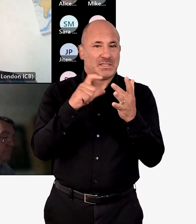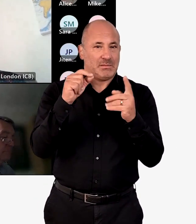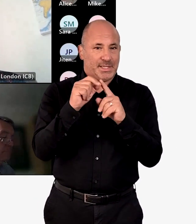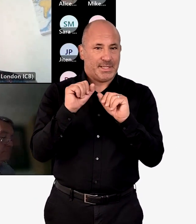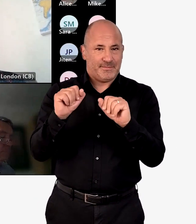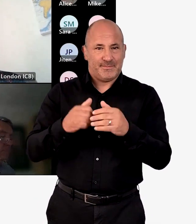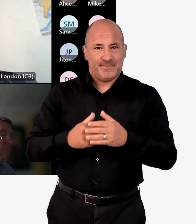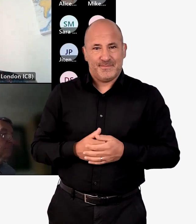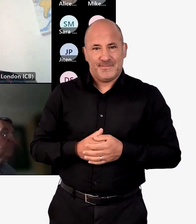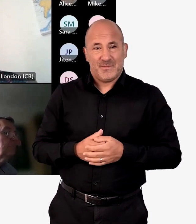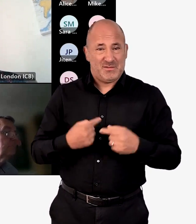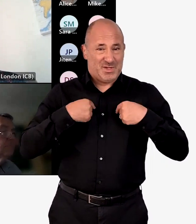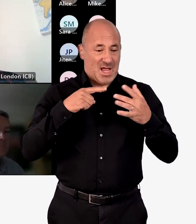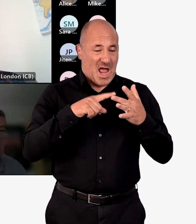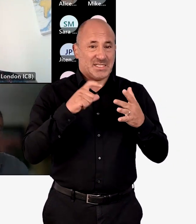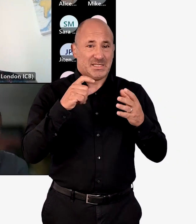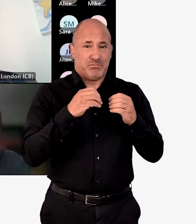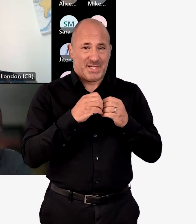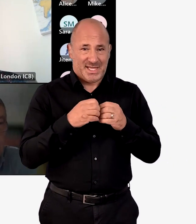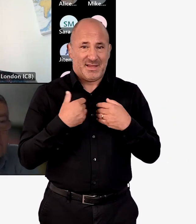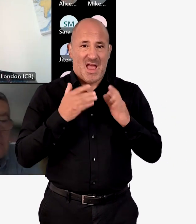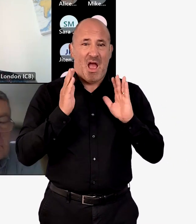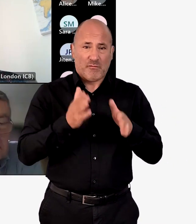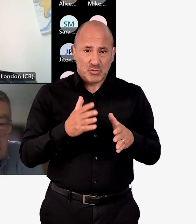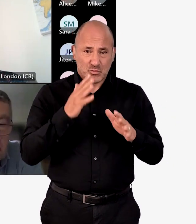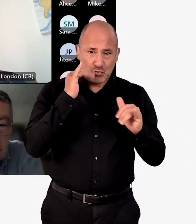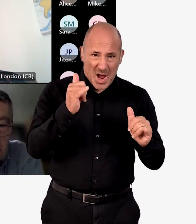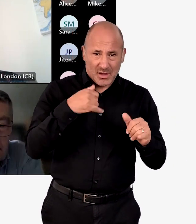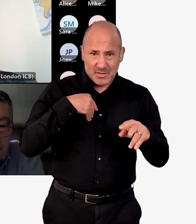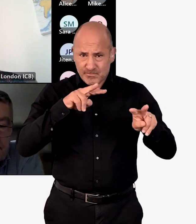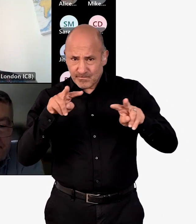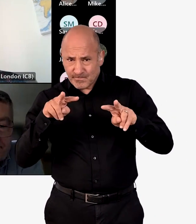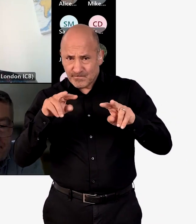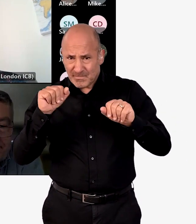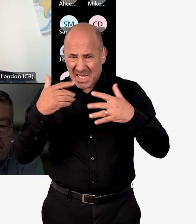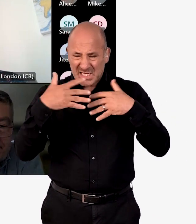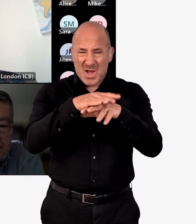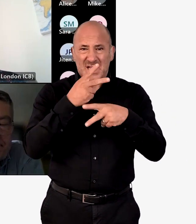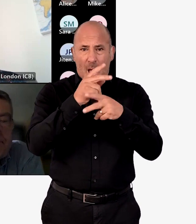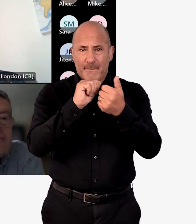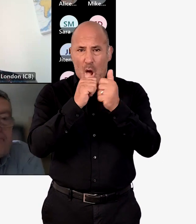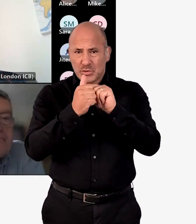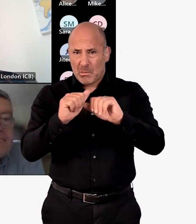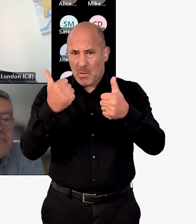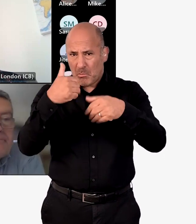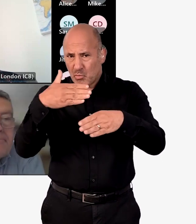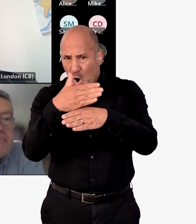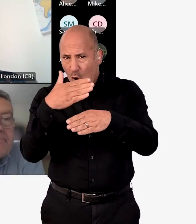go to the co-chair of the Integrated Care Partnership. We are, as an ICB,